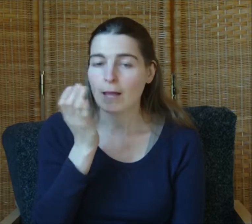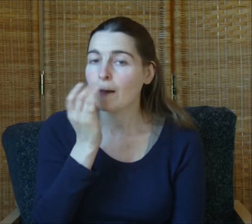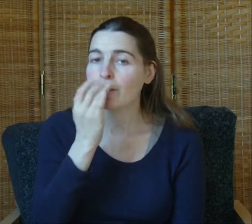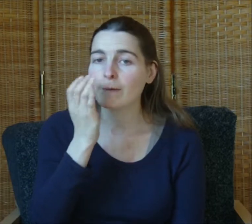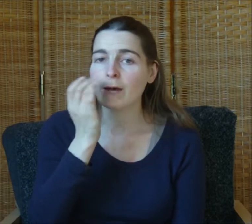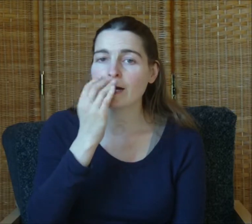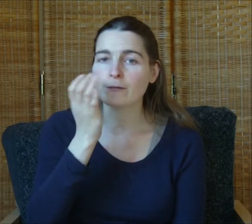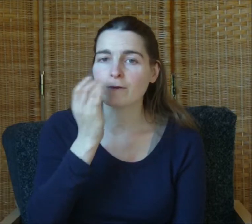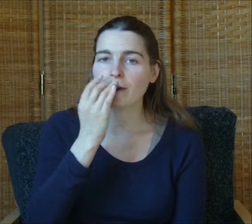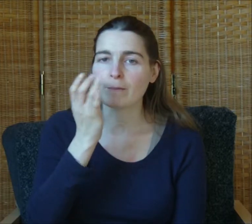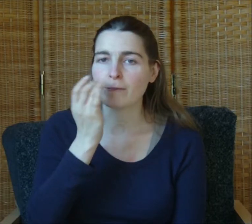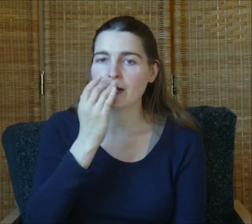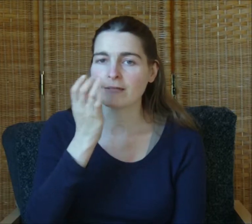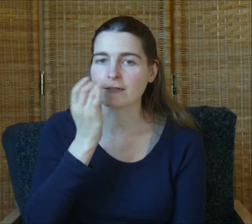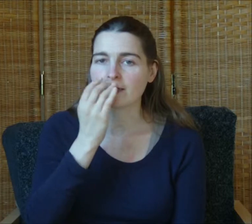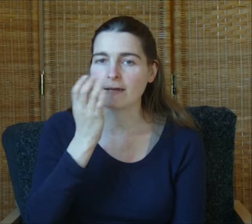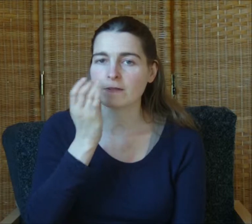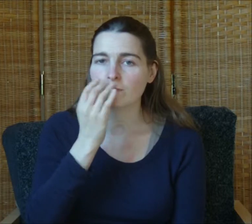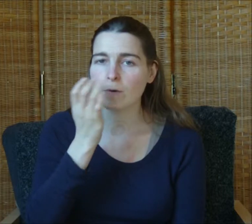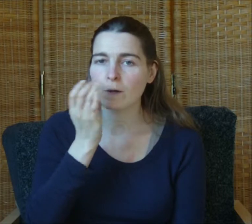Maybe I could remember my successes more.